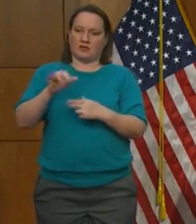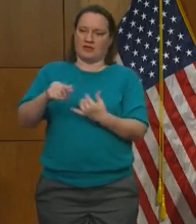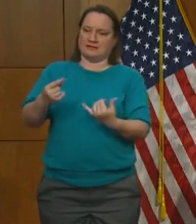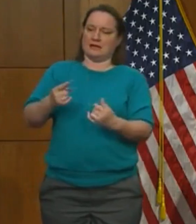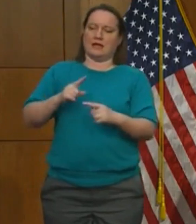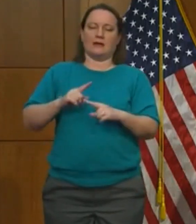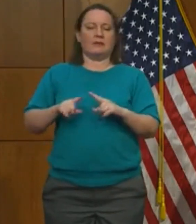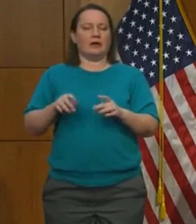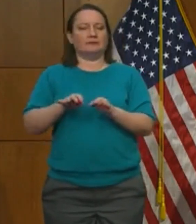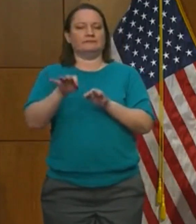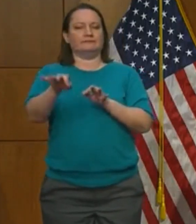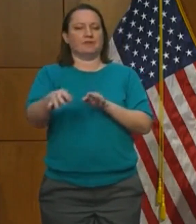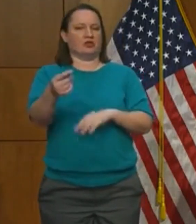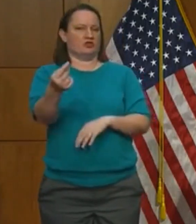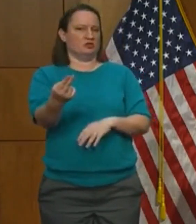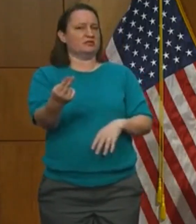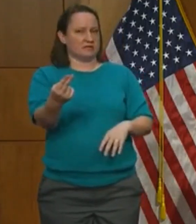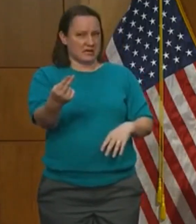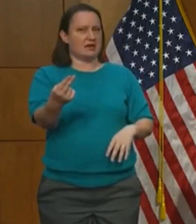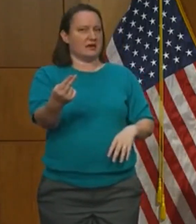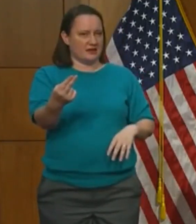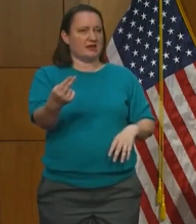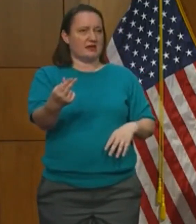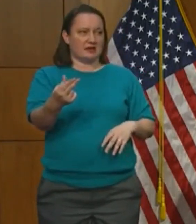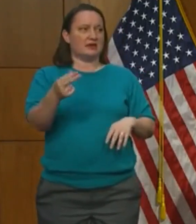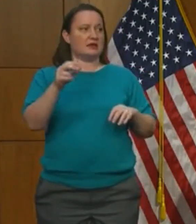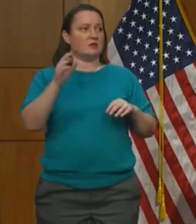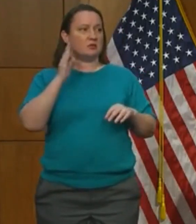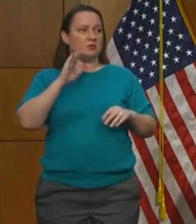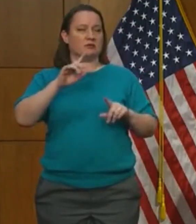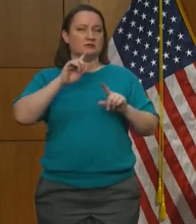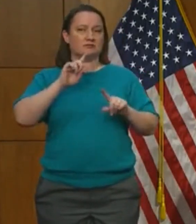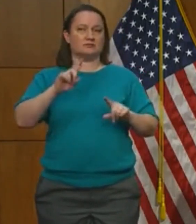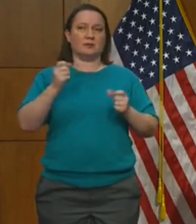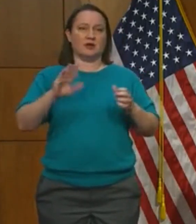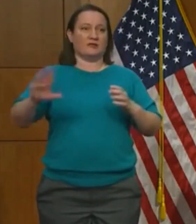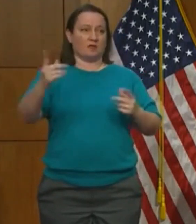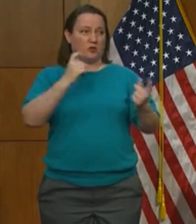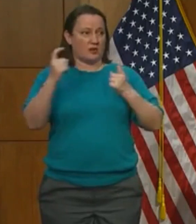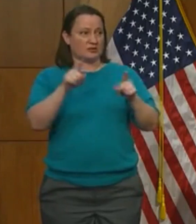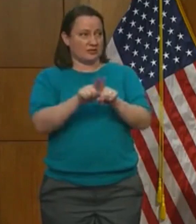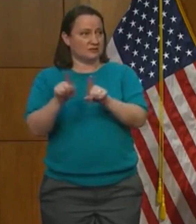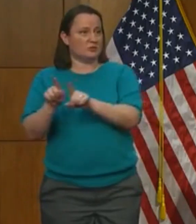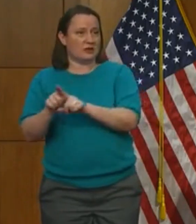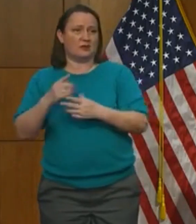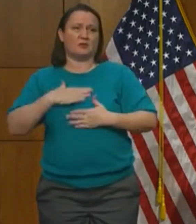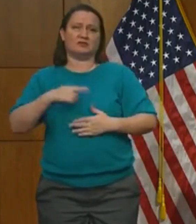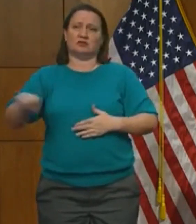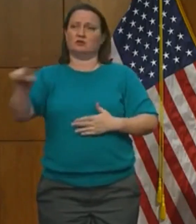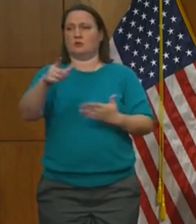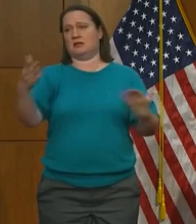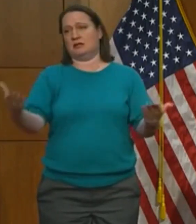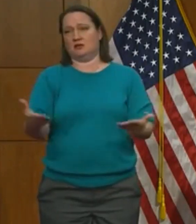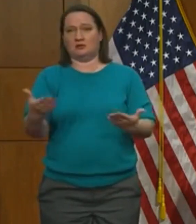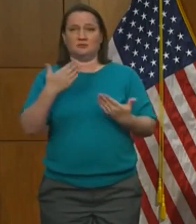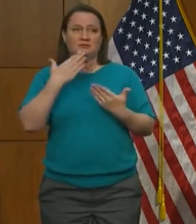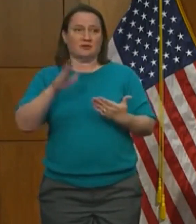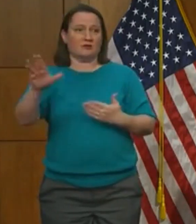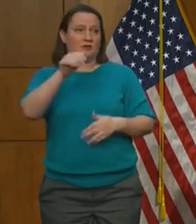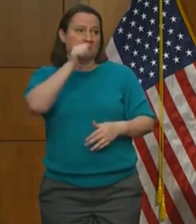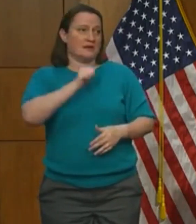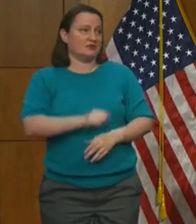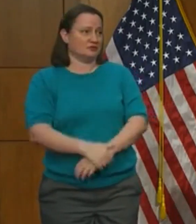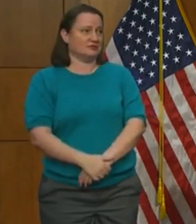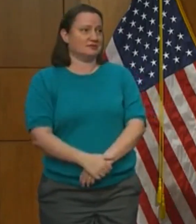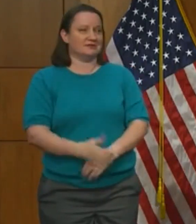detail on Thursday and certainly be able to answer a lot more of your questions as well. So we appreciate you being here. Thanks for your patience